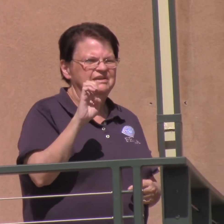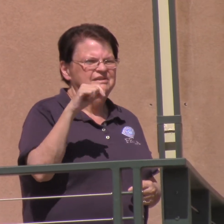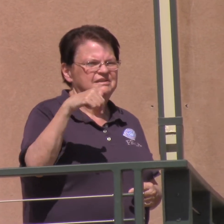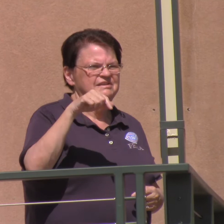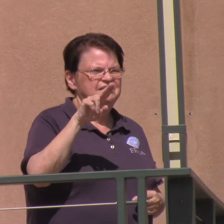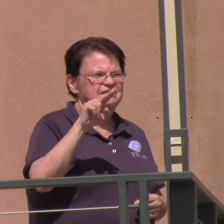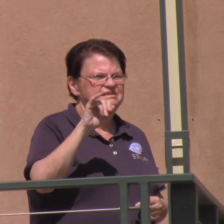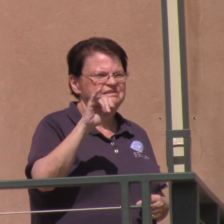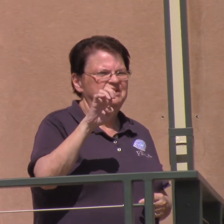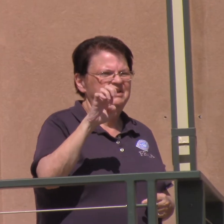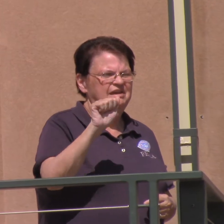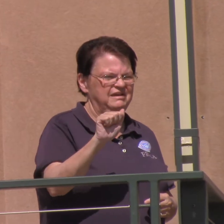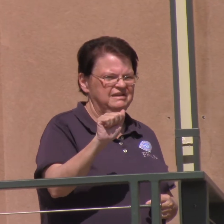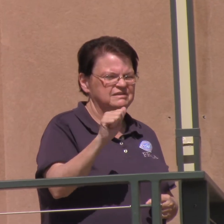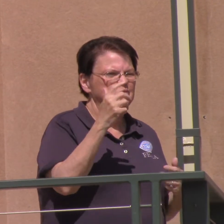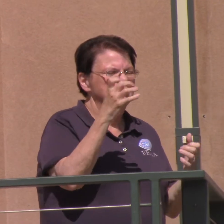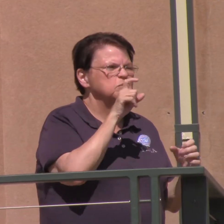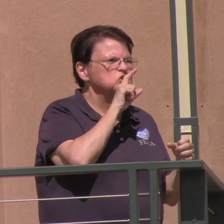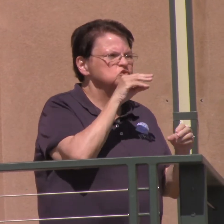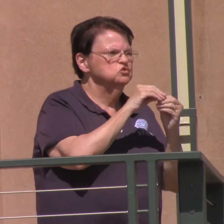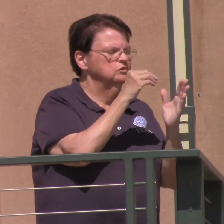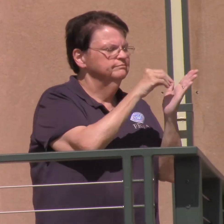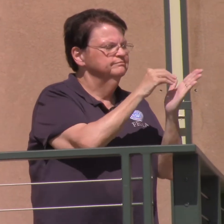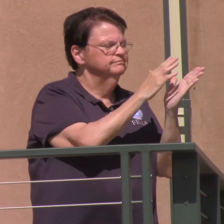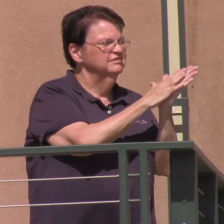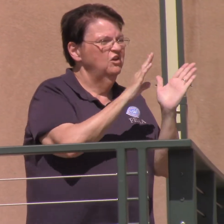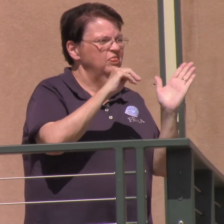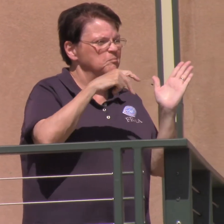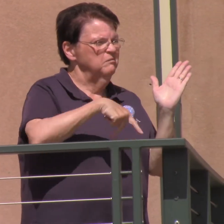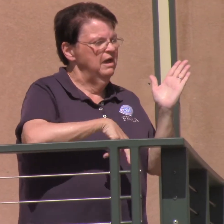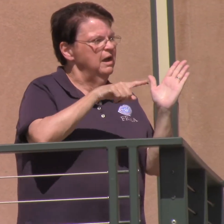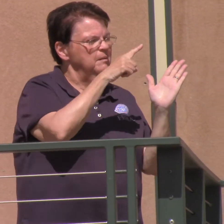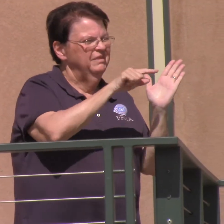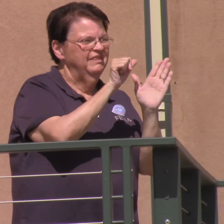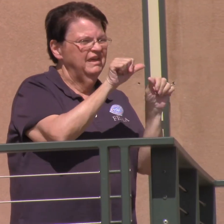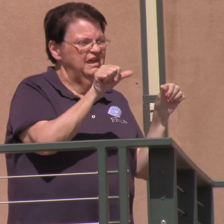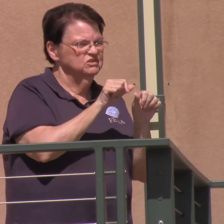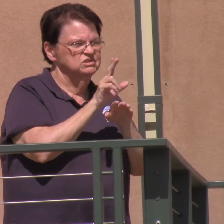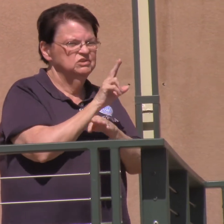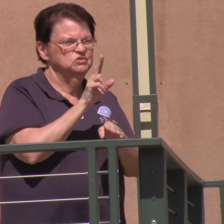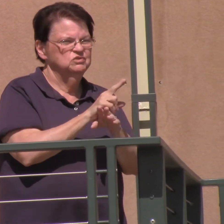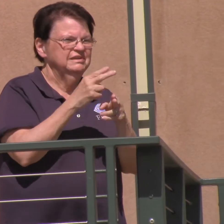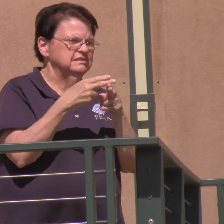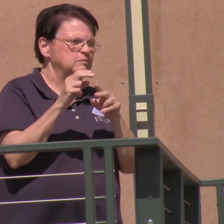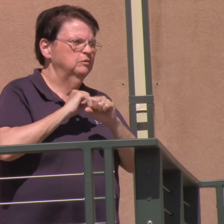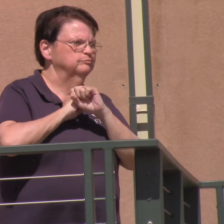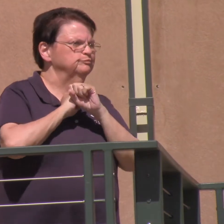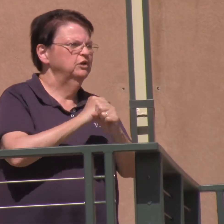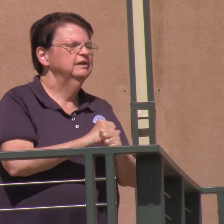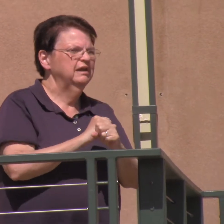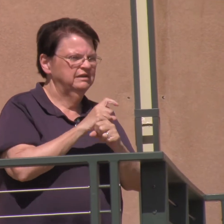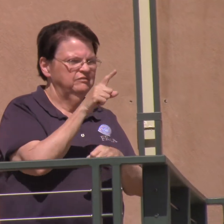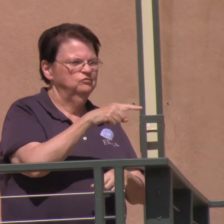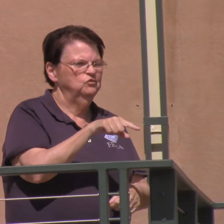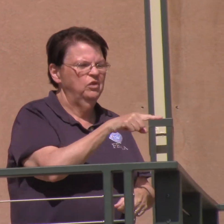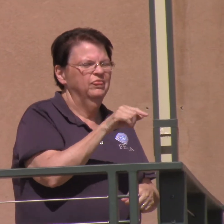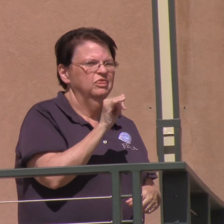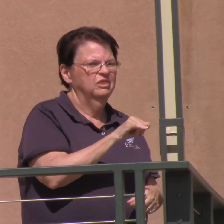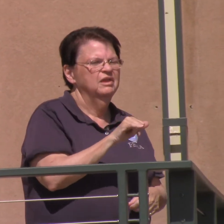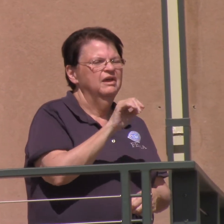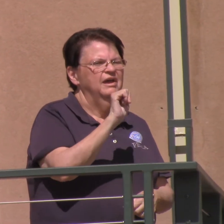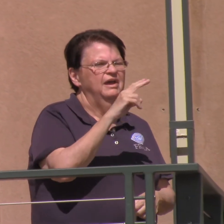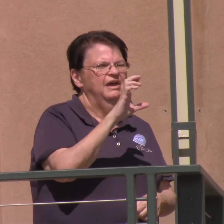One, we want to make sure they're on the map that the agencies are using so that we can do temporary protective measures on your